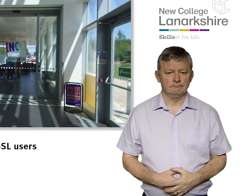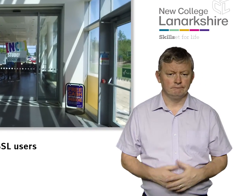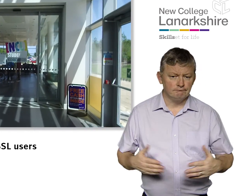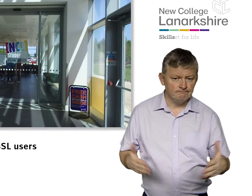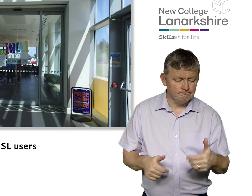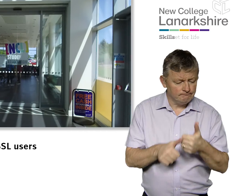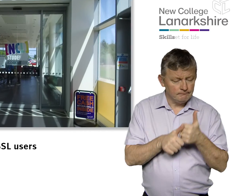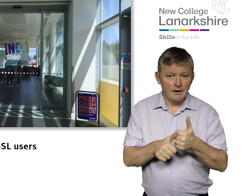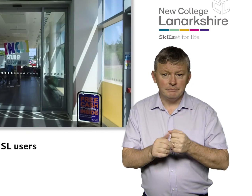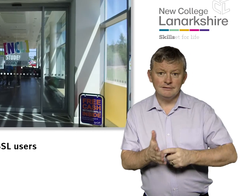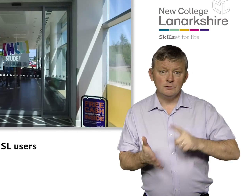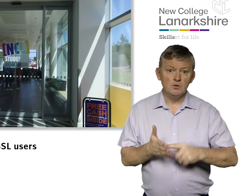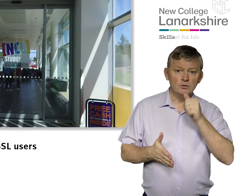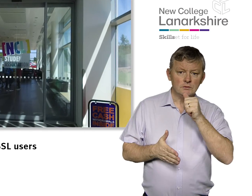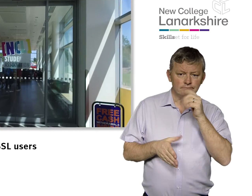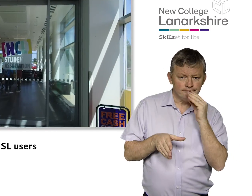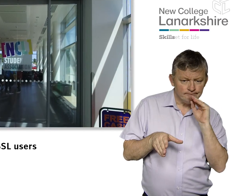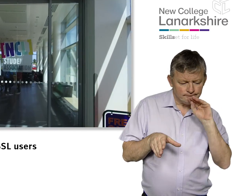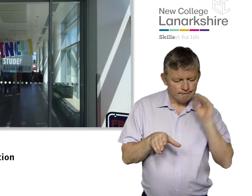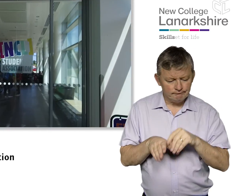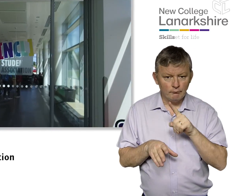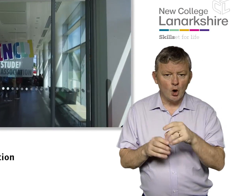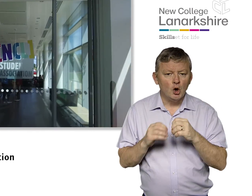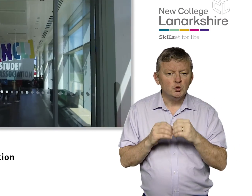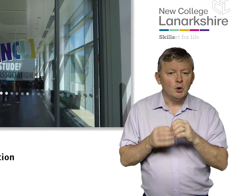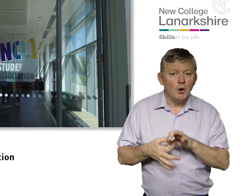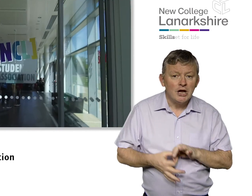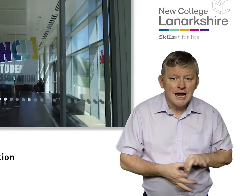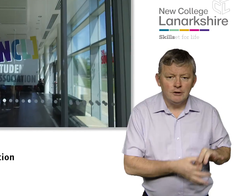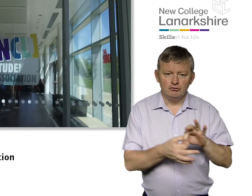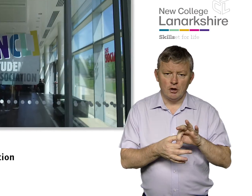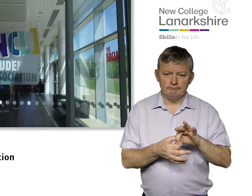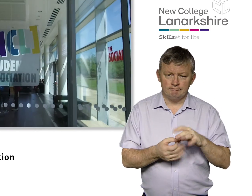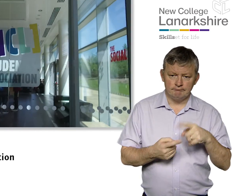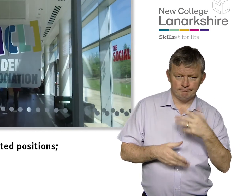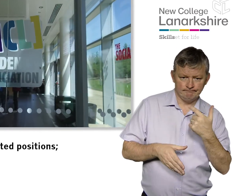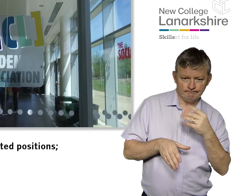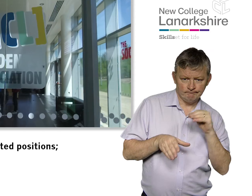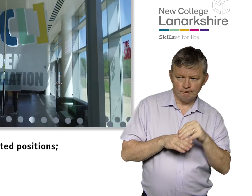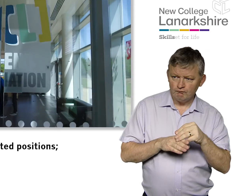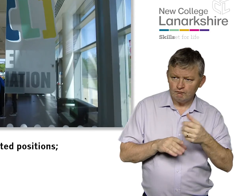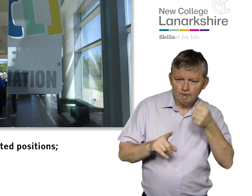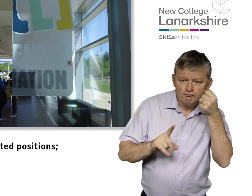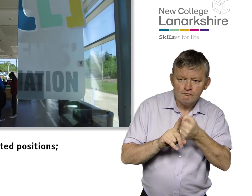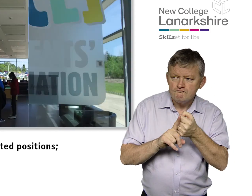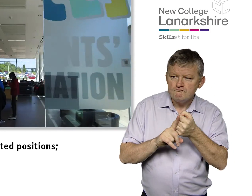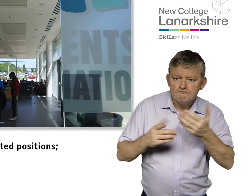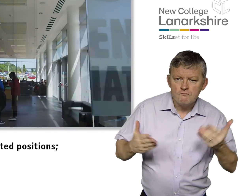Encourage and support BSL users to become members of the Students' Association And to campaign for elected positions